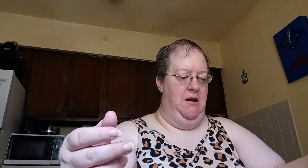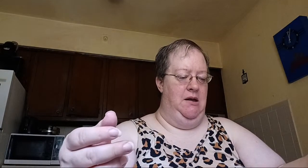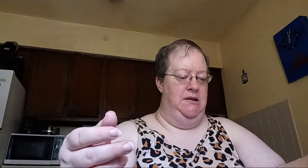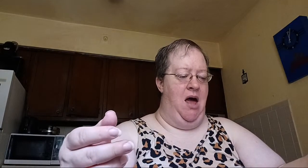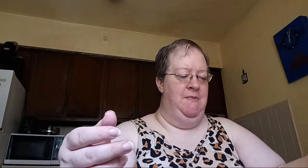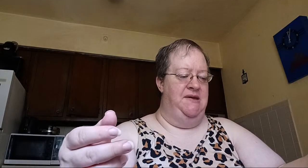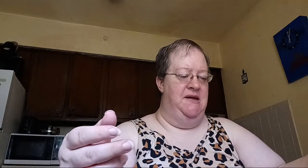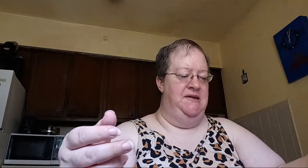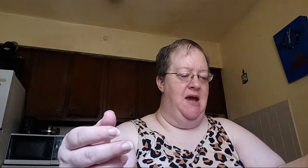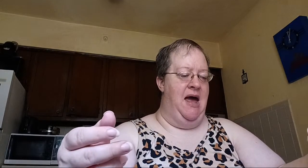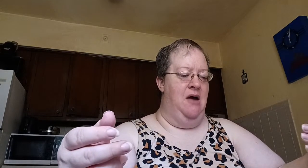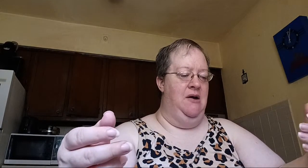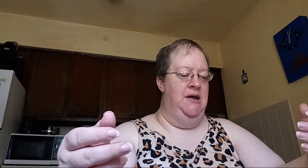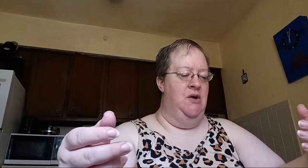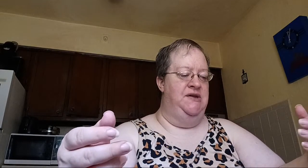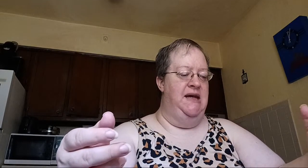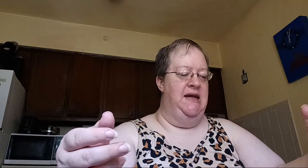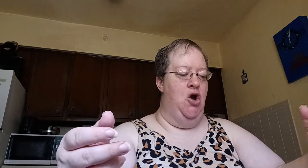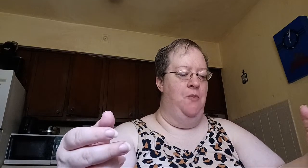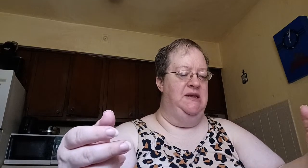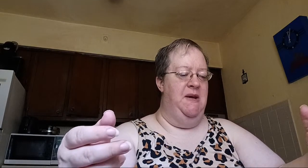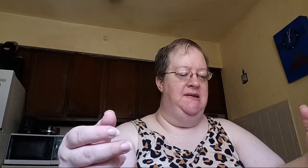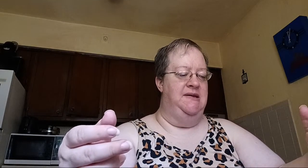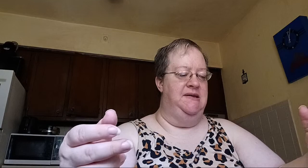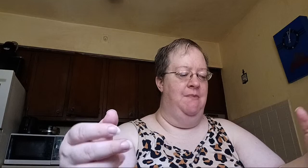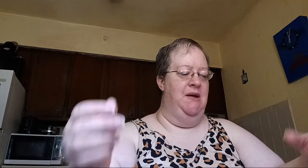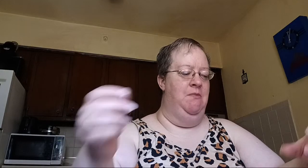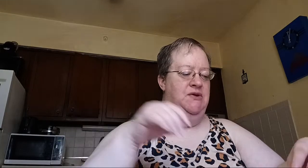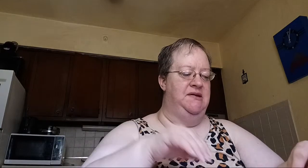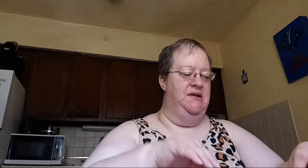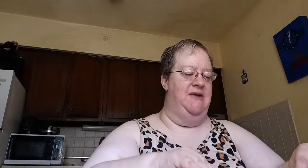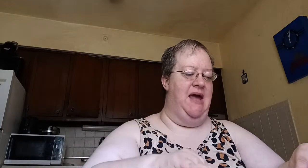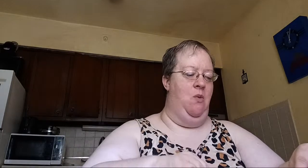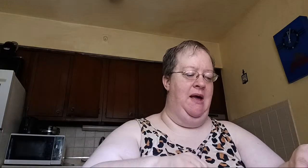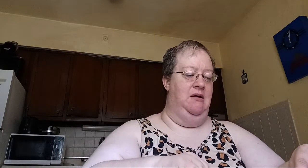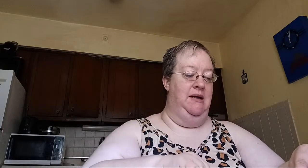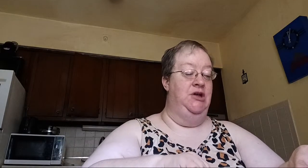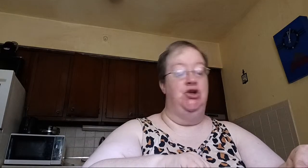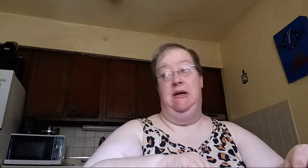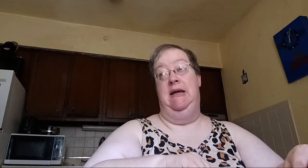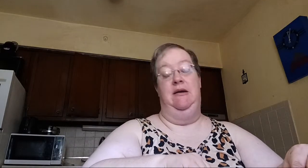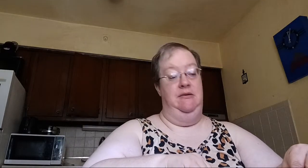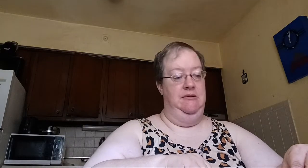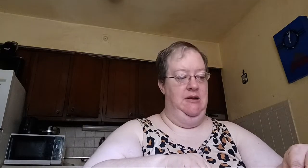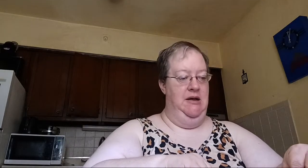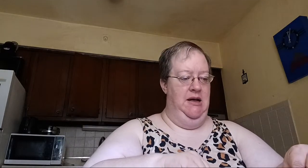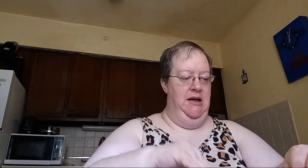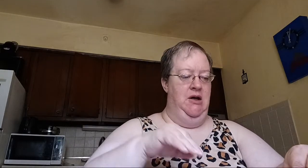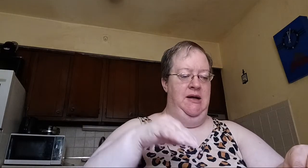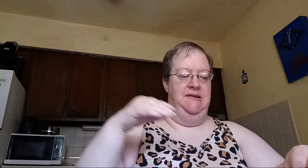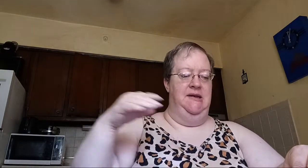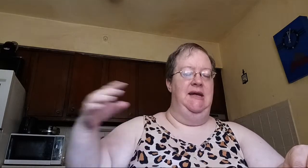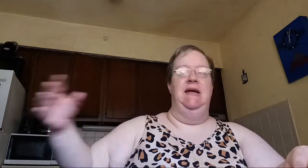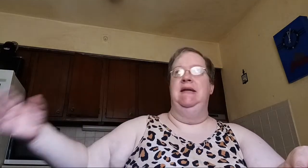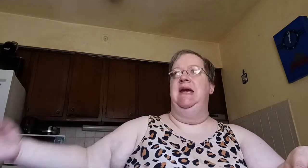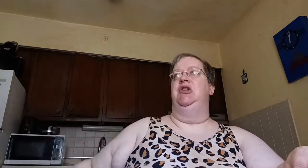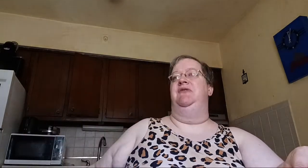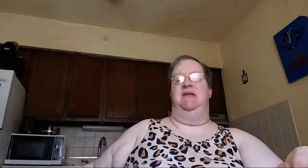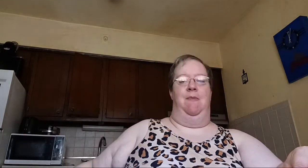Tom says how, you know, seeking open spaces is something Moses lived out well, and he sure did. You he's leading a nation of stubborn